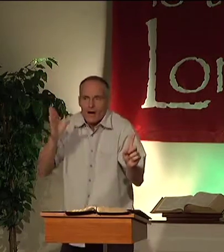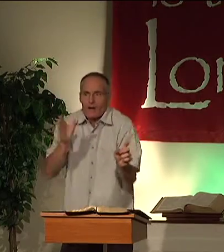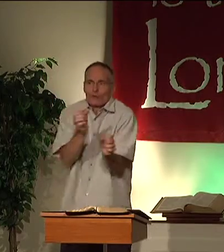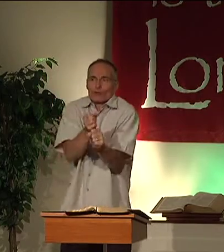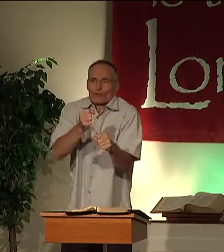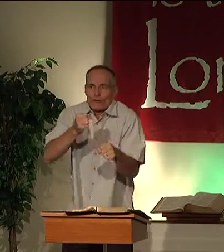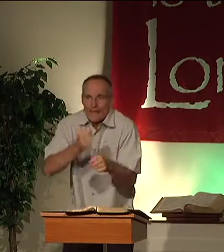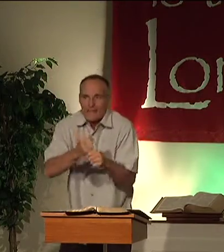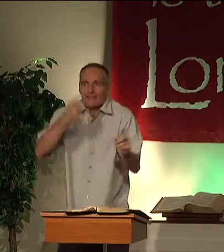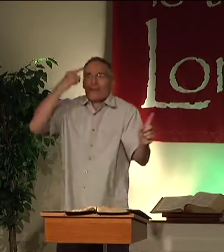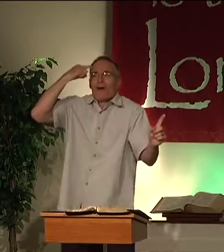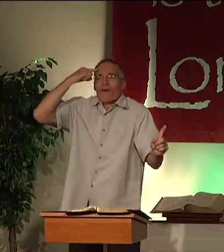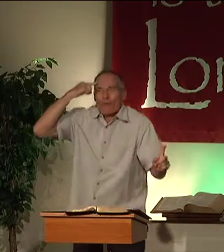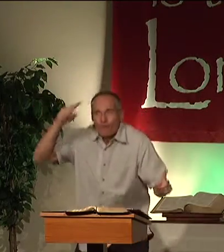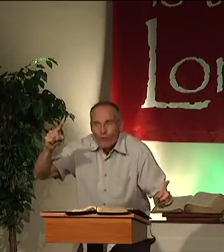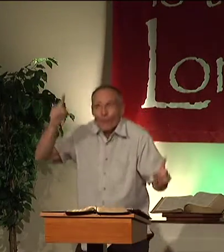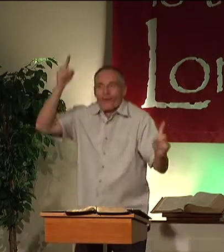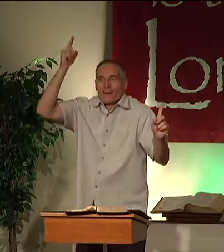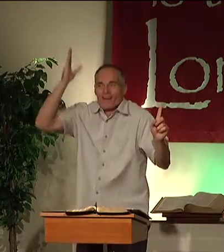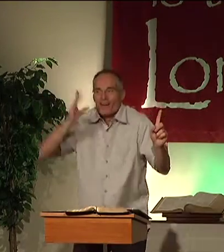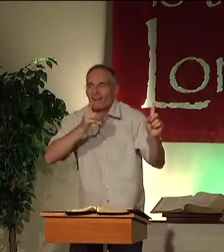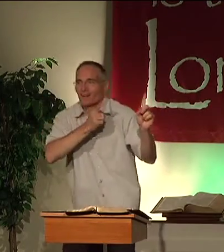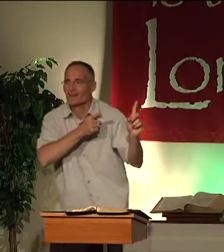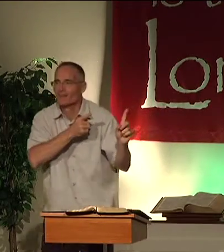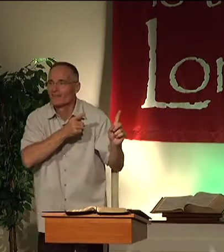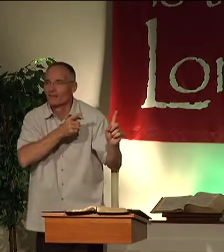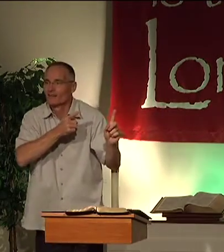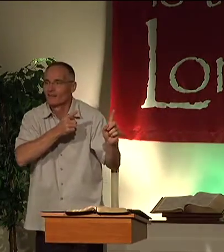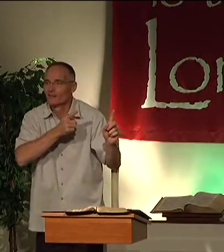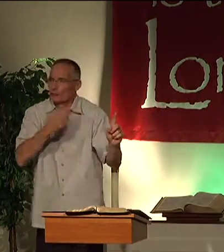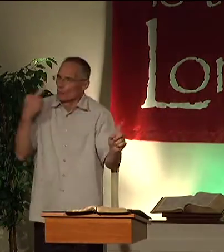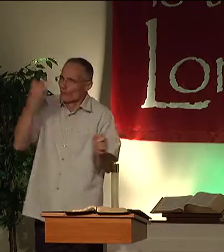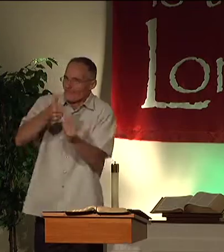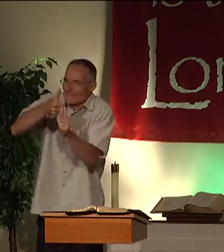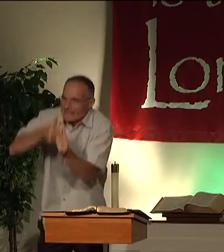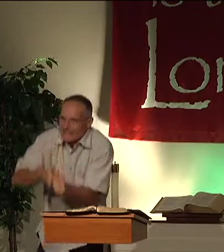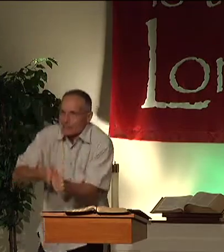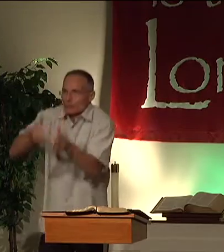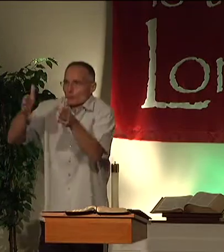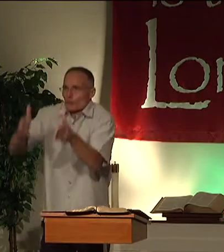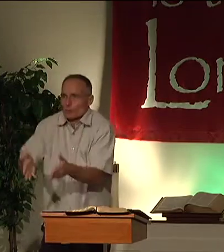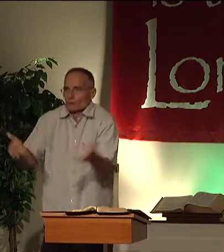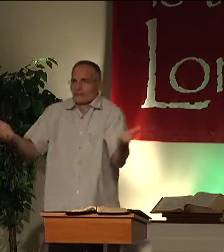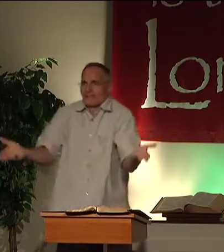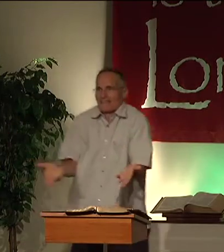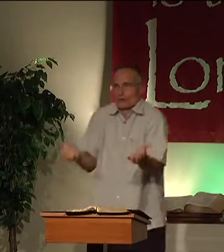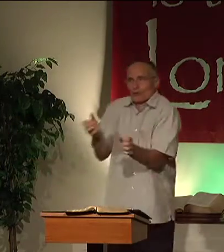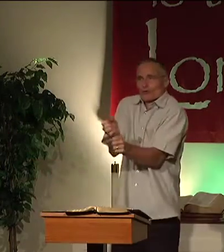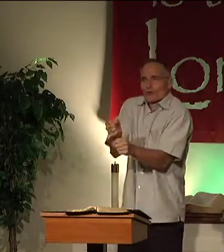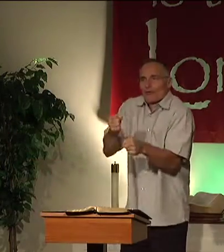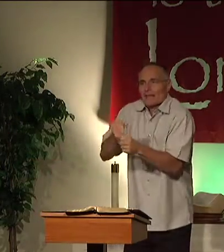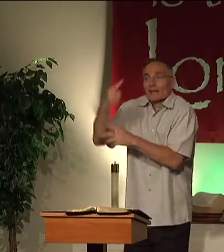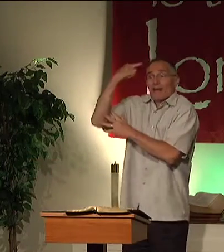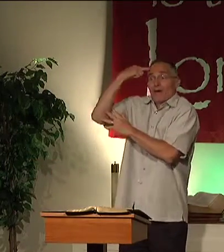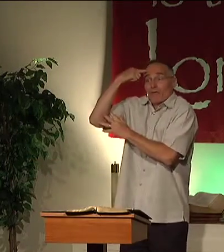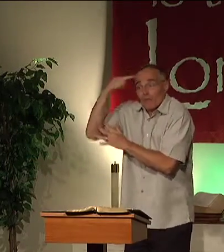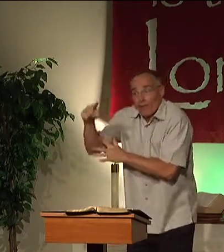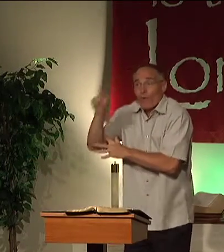by. They were created by a God for God. Do you realize that every person here was